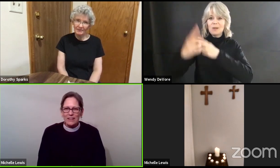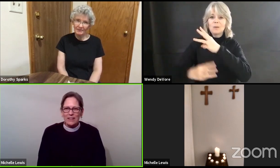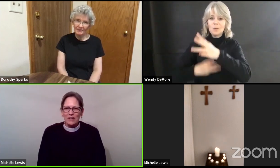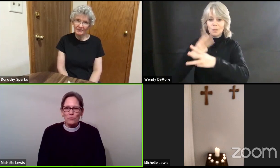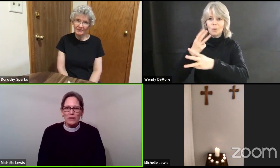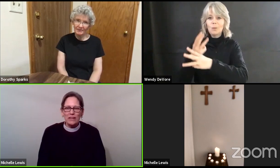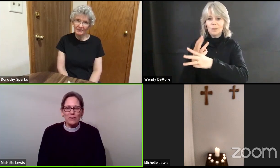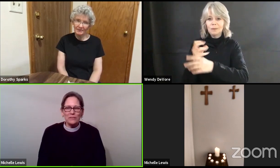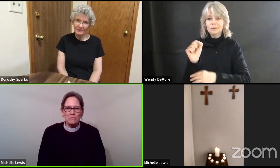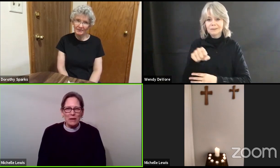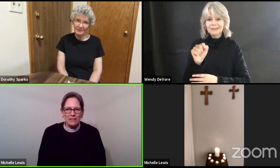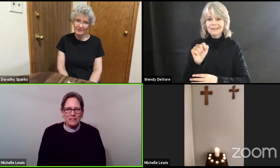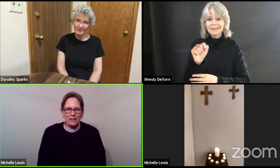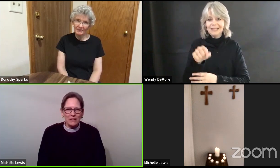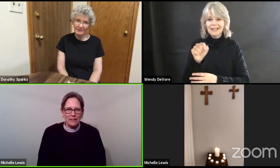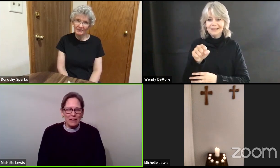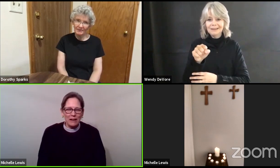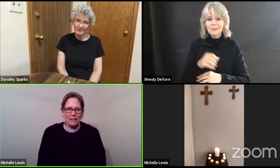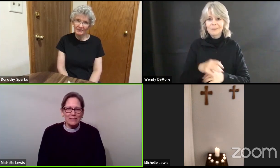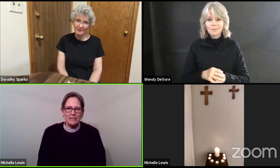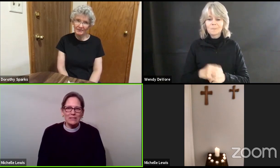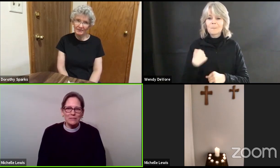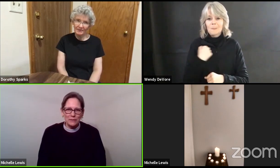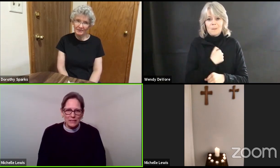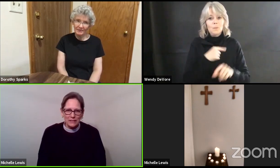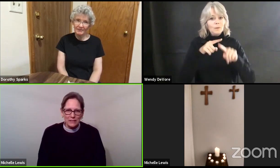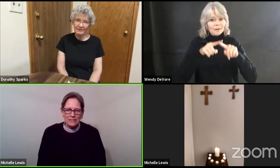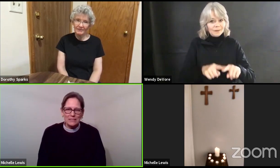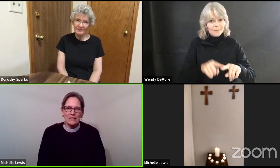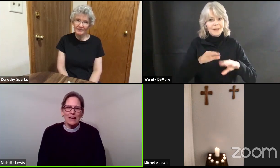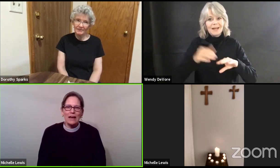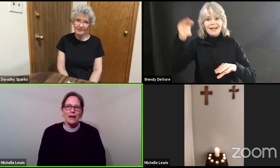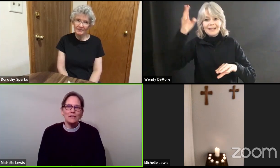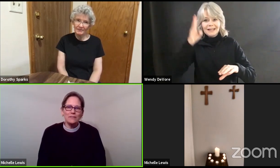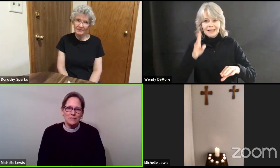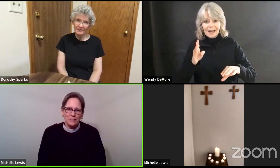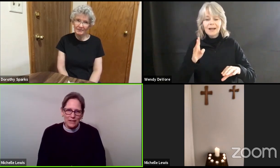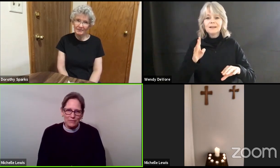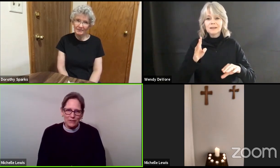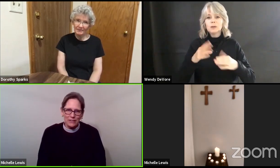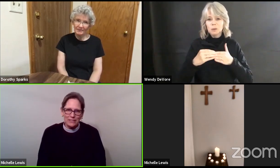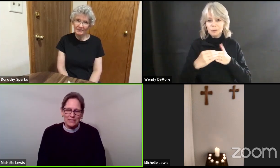We are depending on God to lead us and to save us.